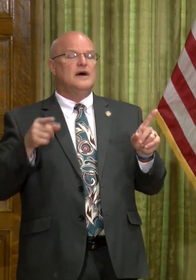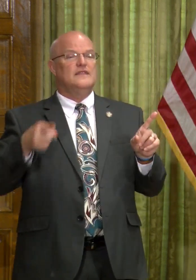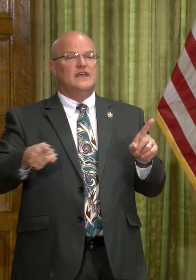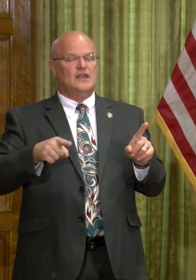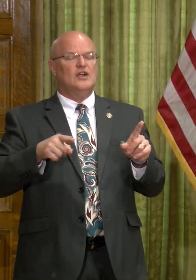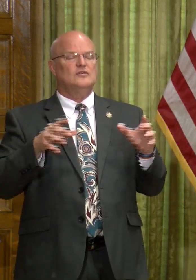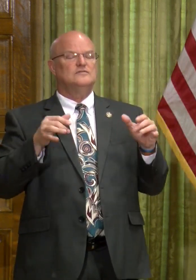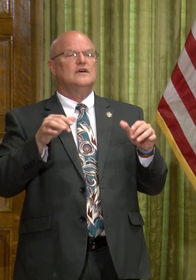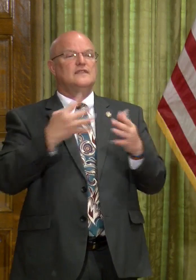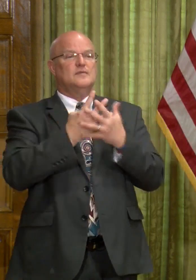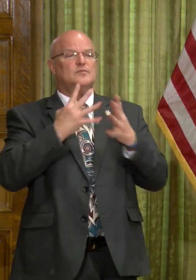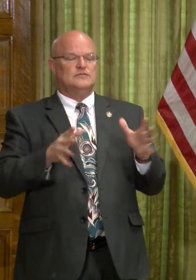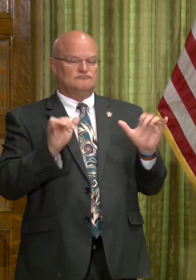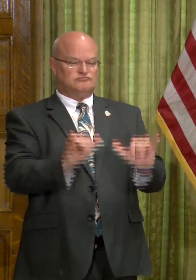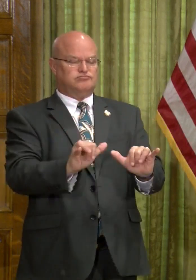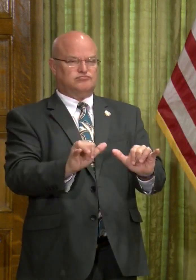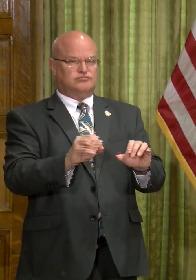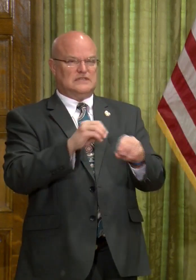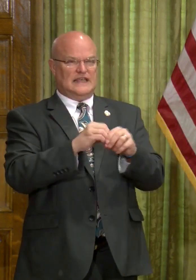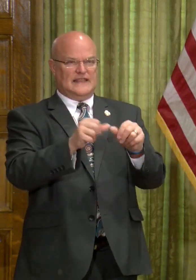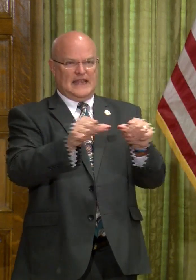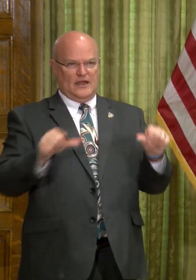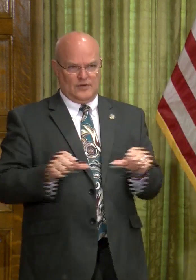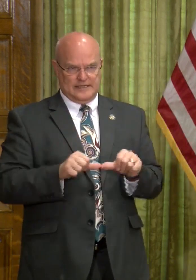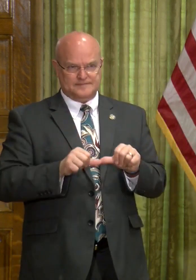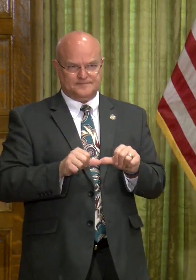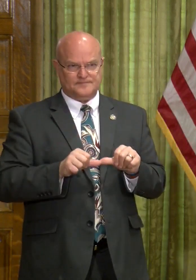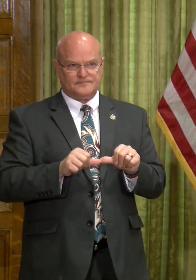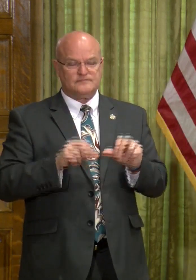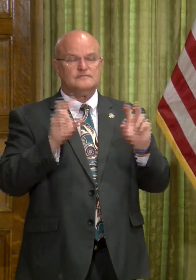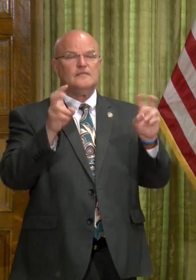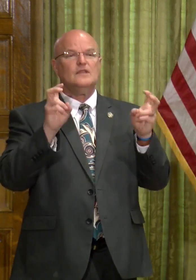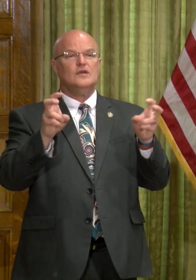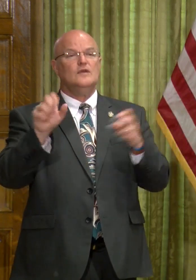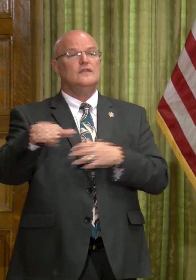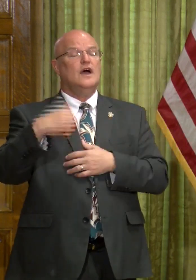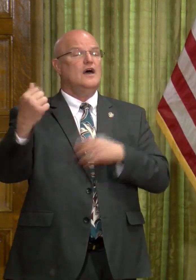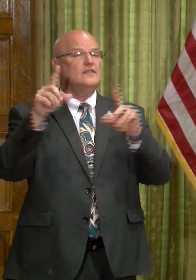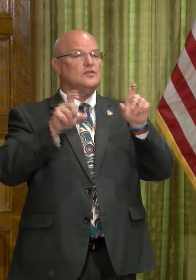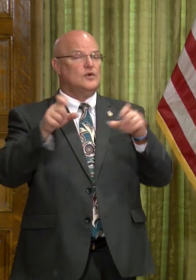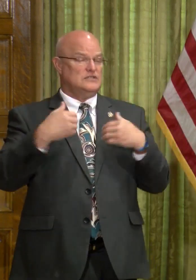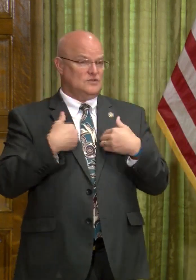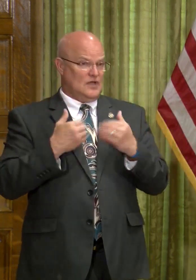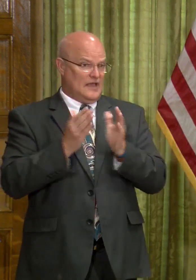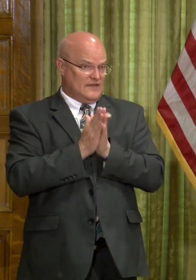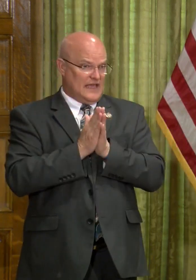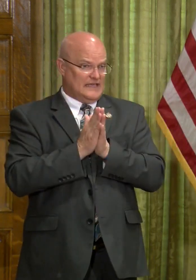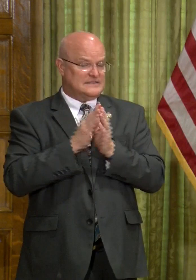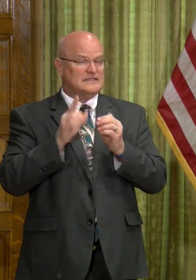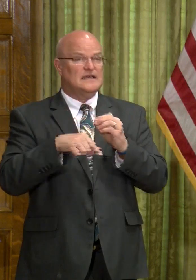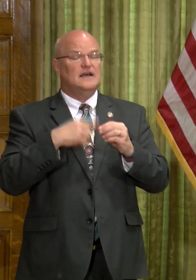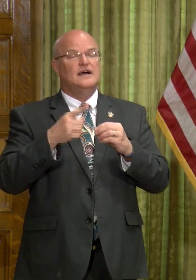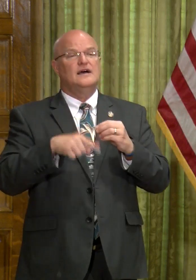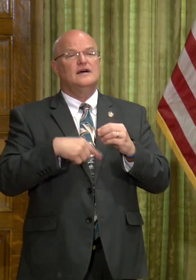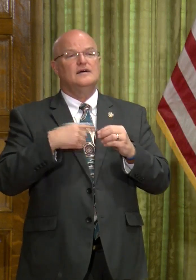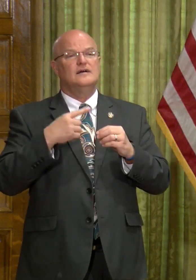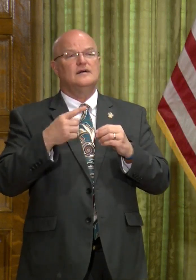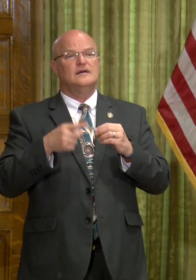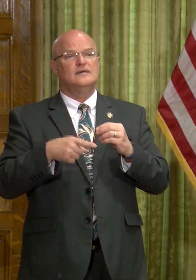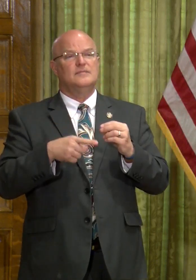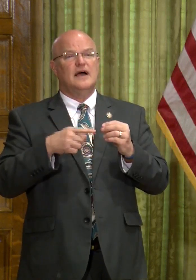are sheltered in place in that congregate setting. In terms of the other questions that you ask about, uh,